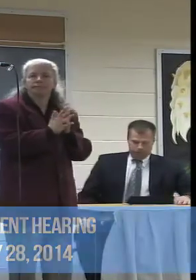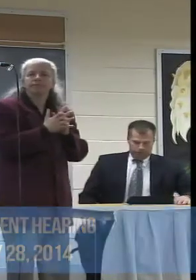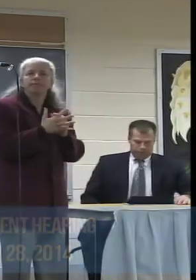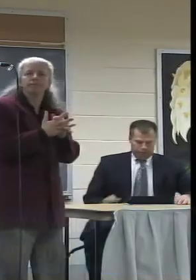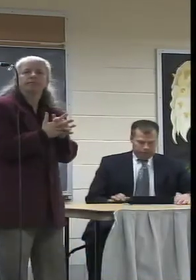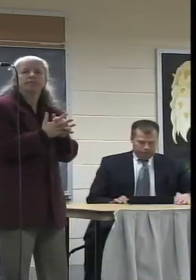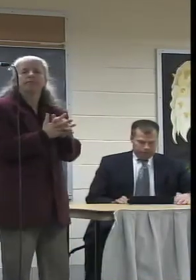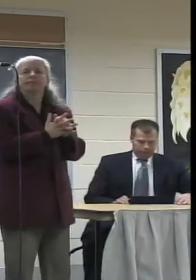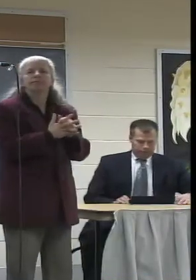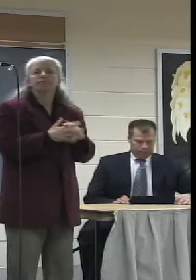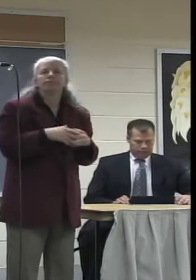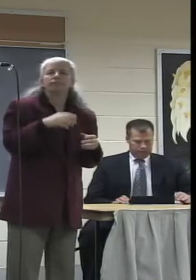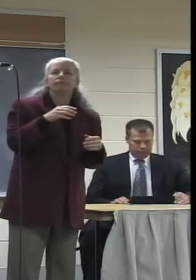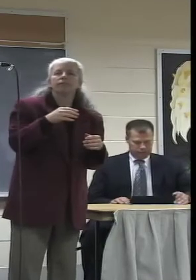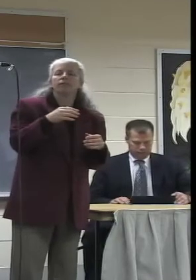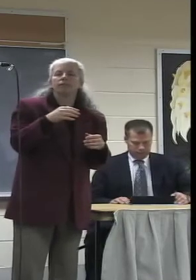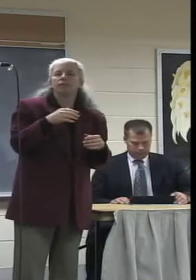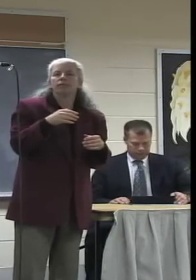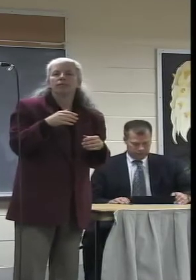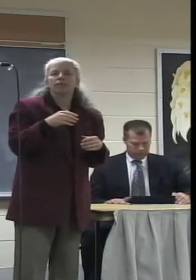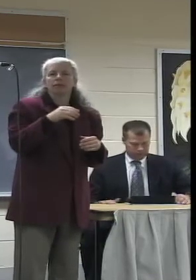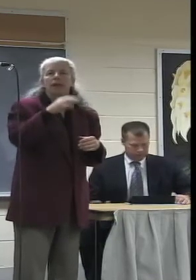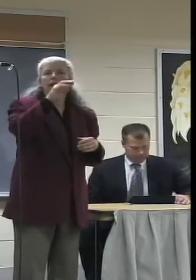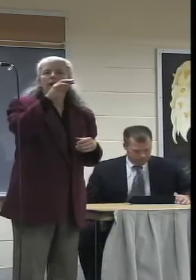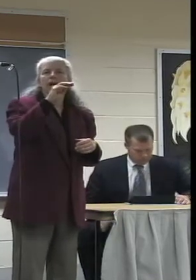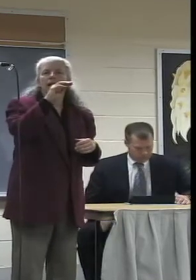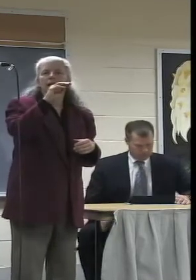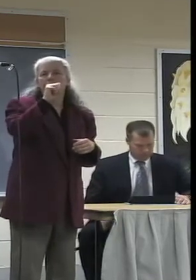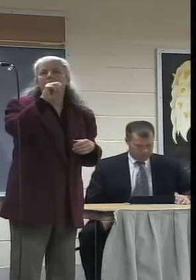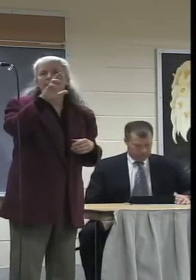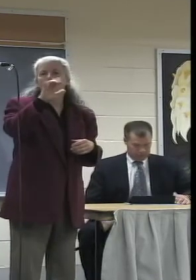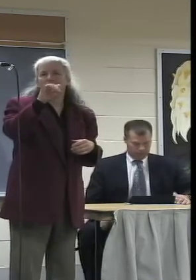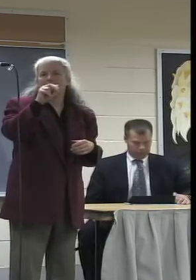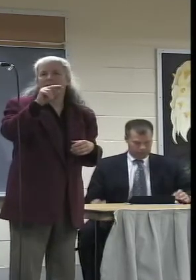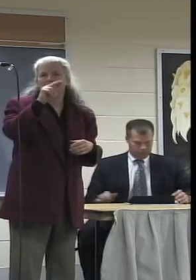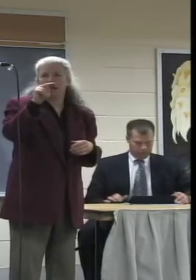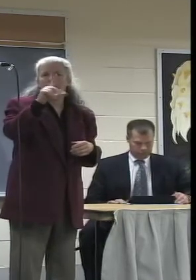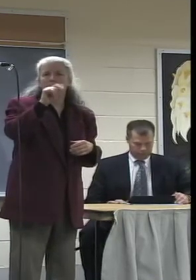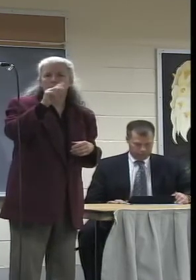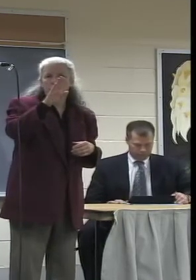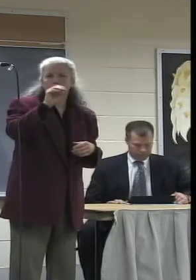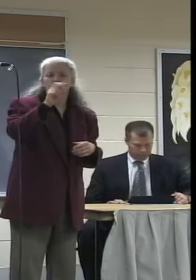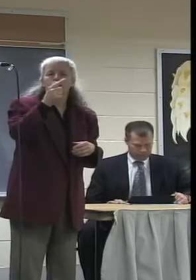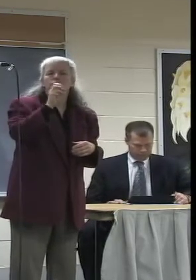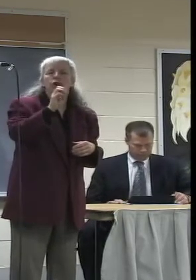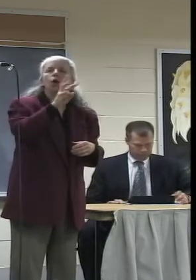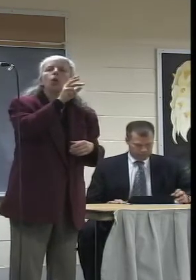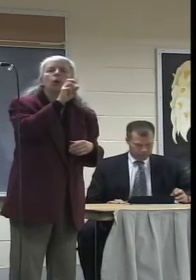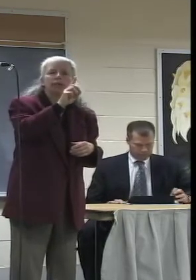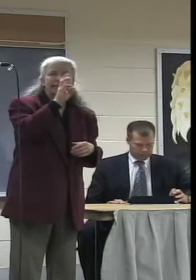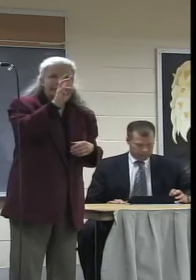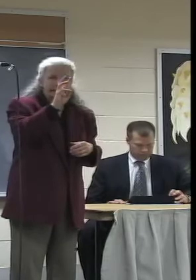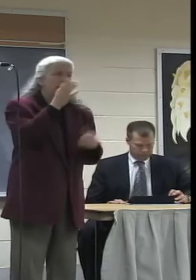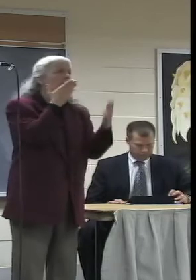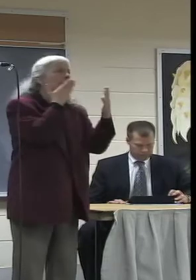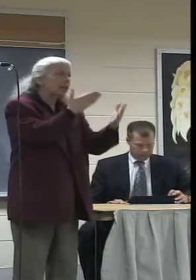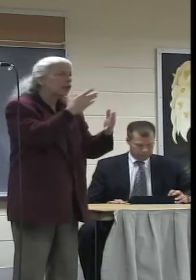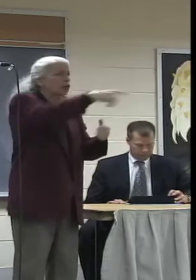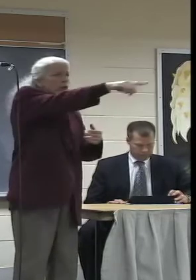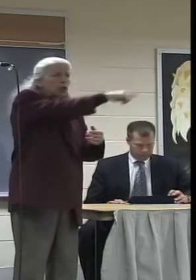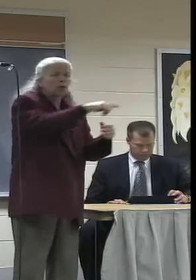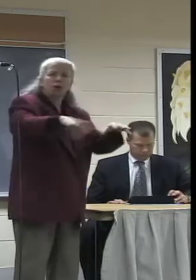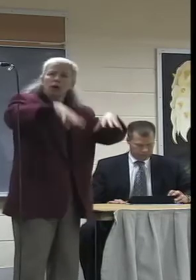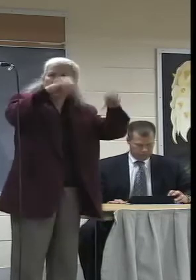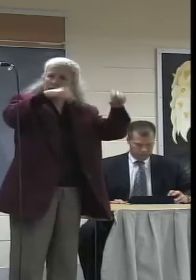6. I want to thank the chair of Comcast and NCTV for putting on this forum this